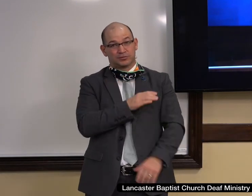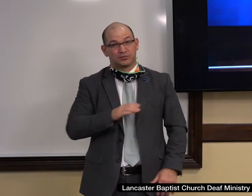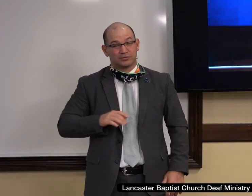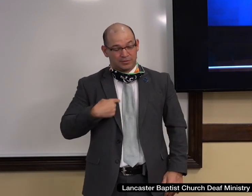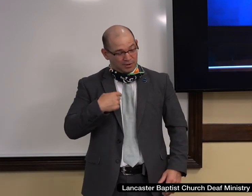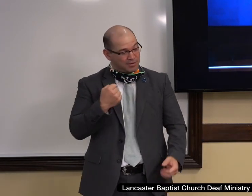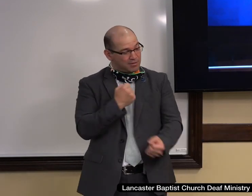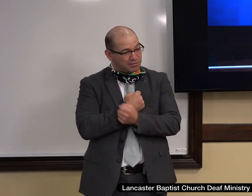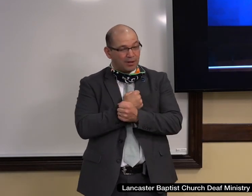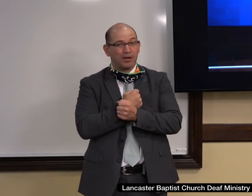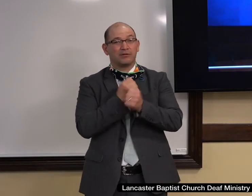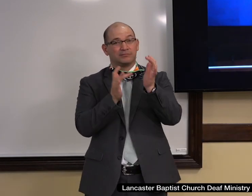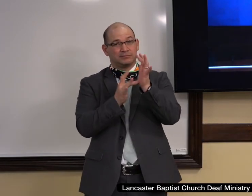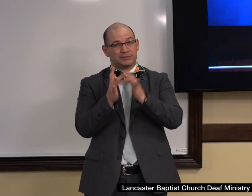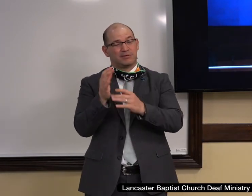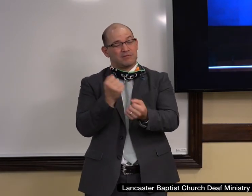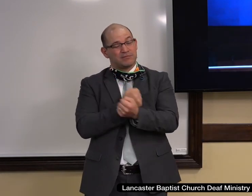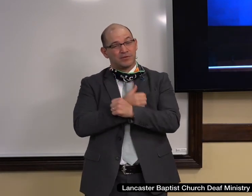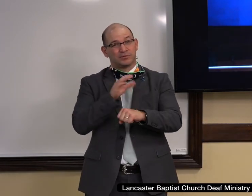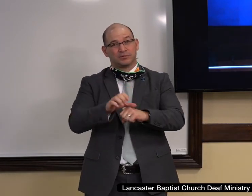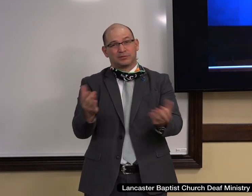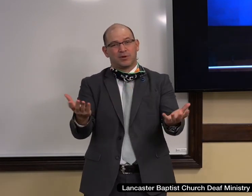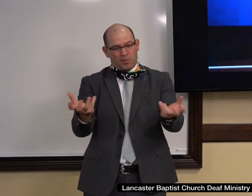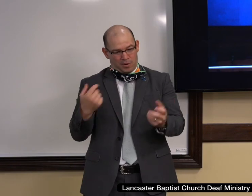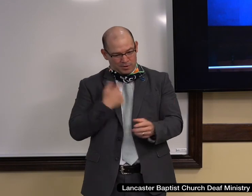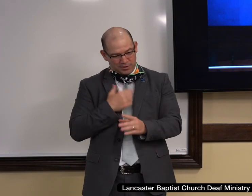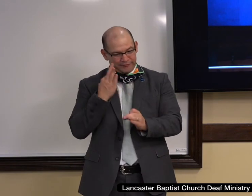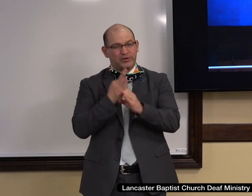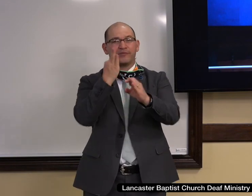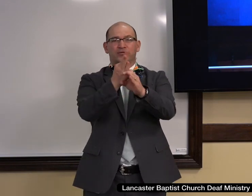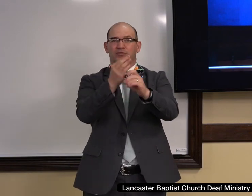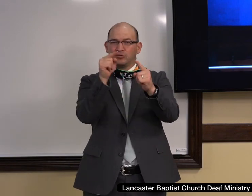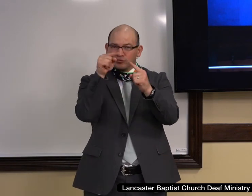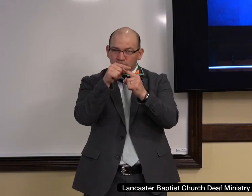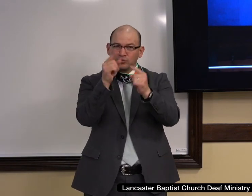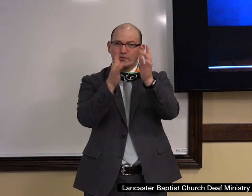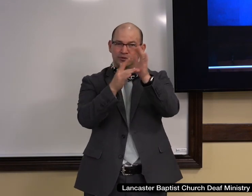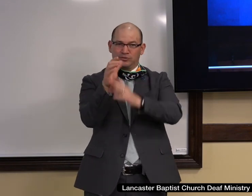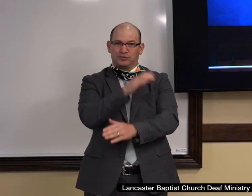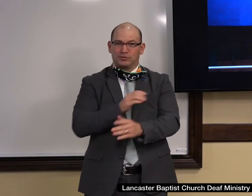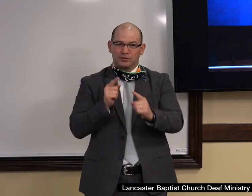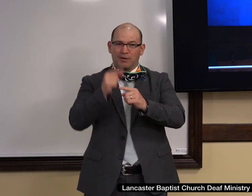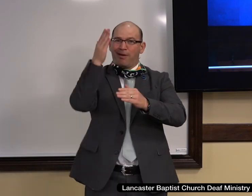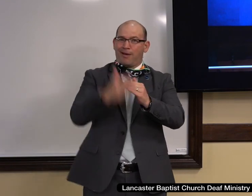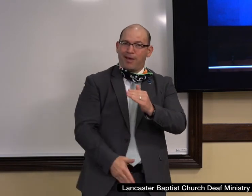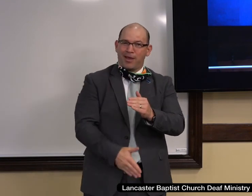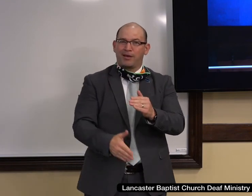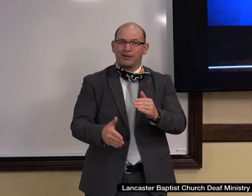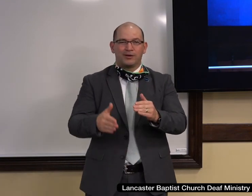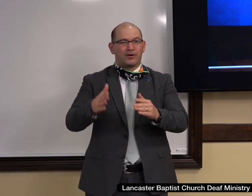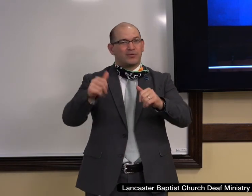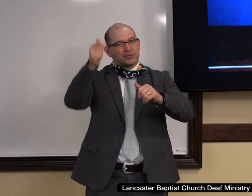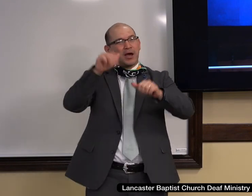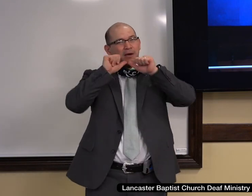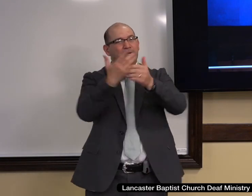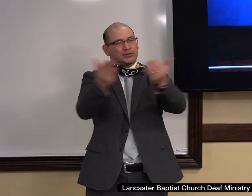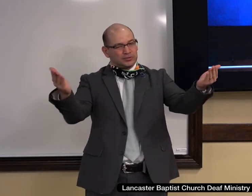Lancaster Baptist Church. And I want us to be faithful to the cornerstone until he calls us home. May God richly bless you. Don't forget tonight,